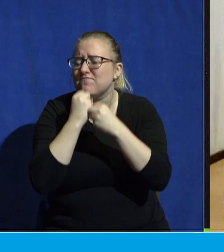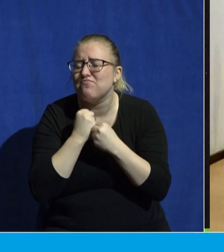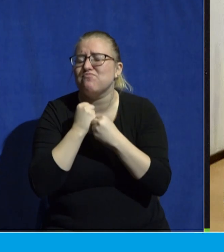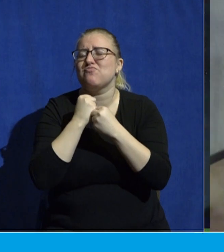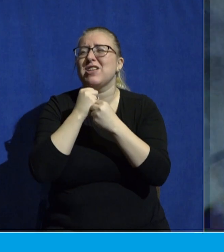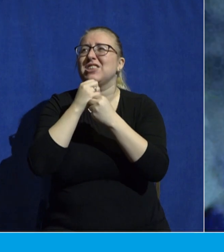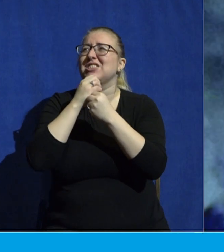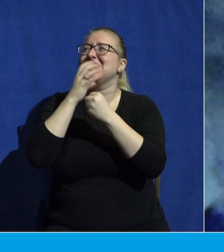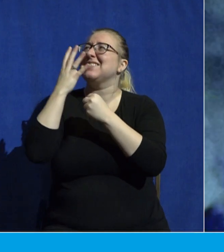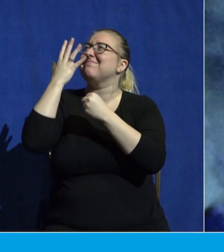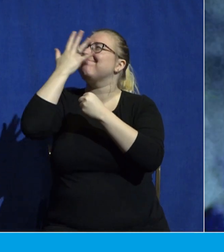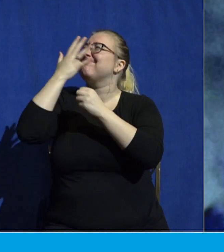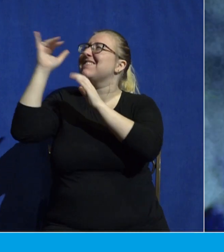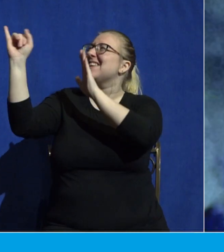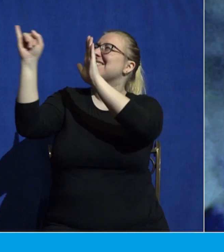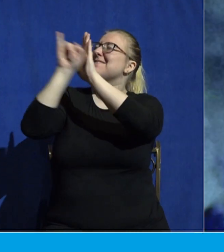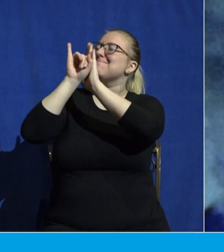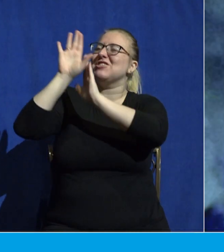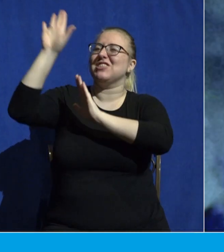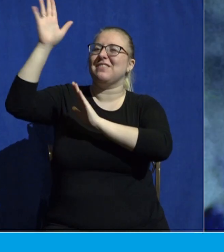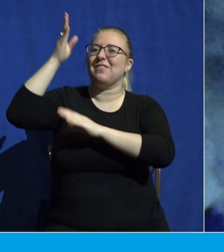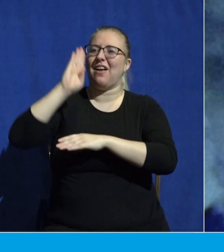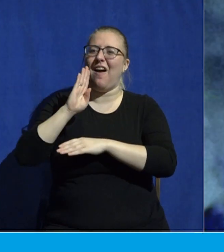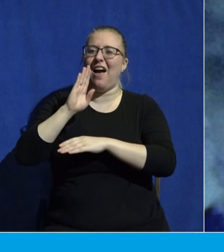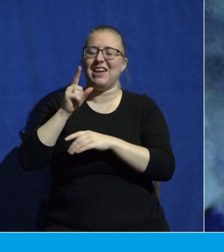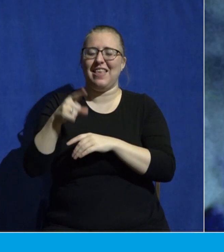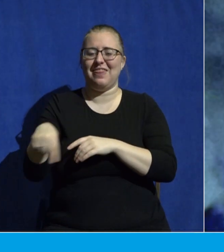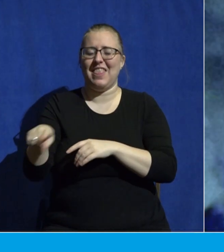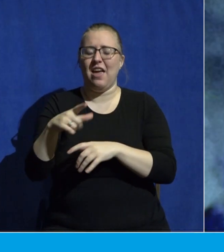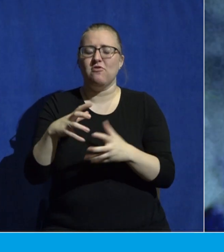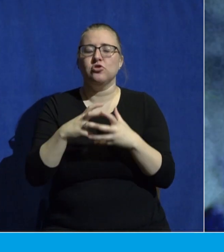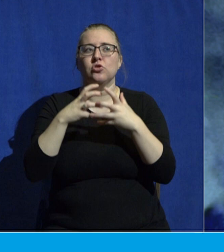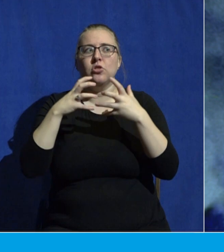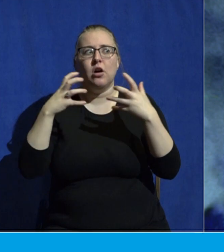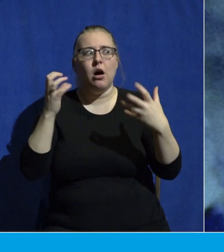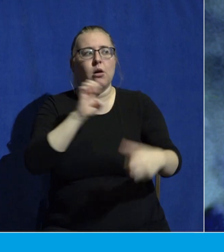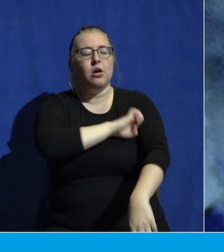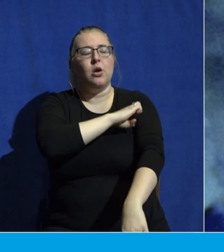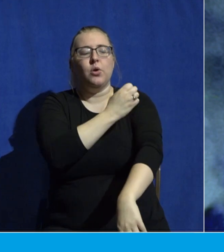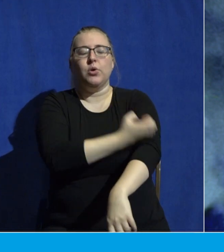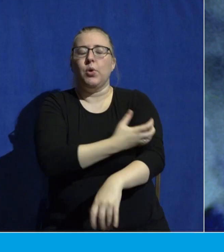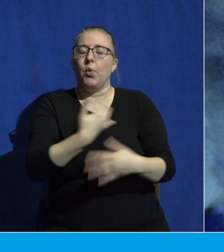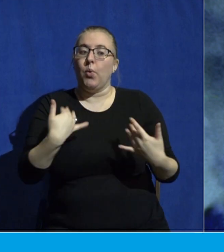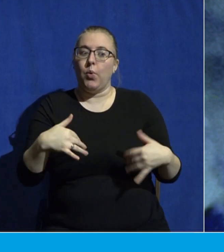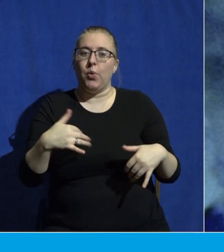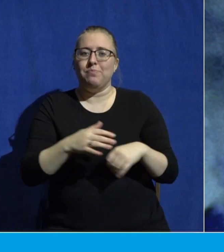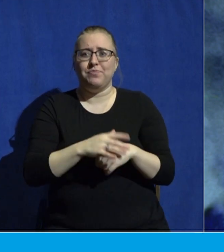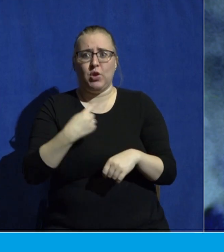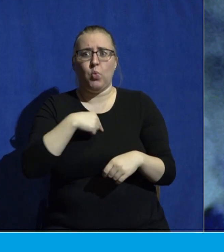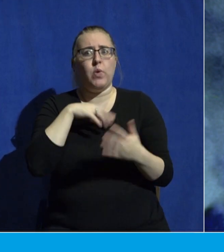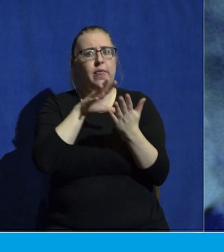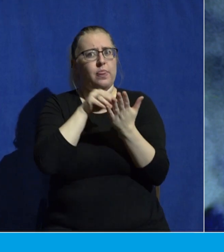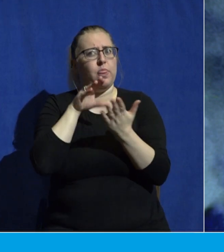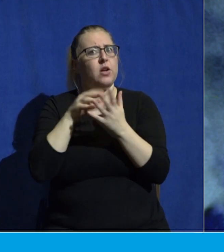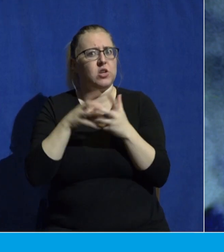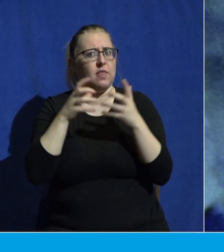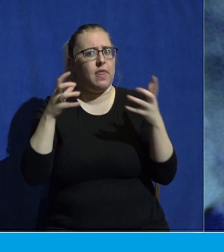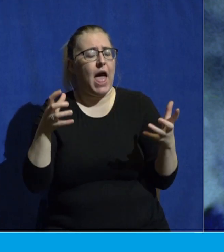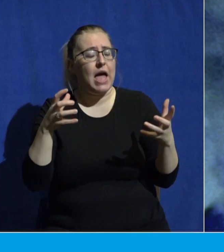of God who have boundless energy. We learned so much. We learned and were reminded of just how